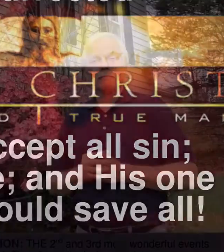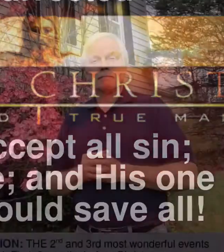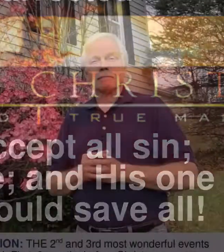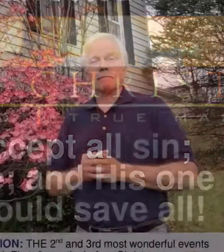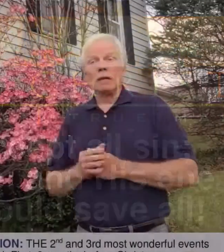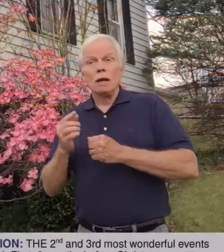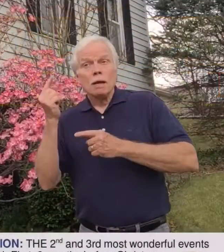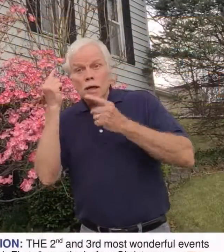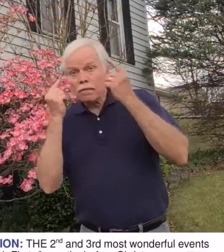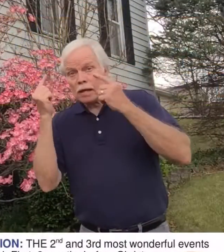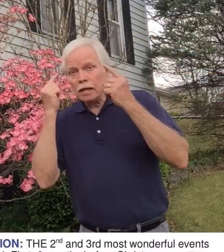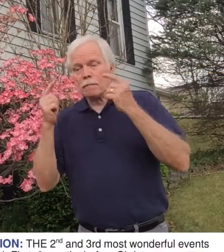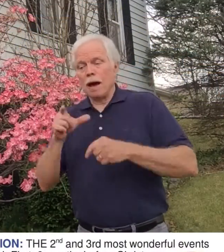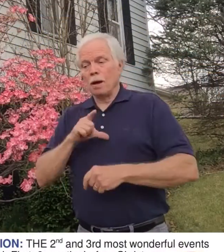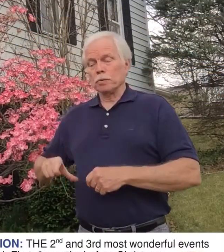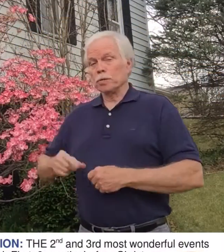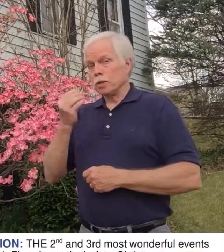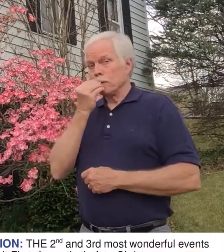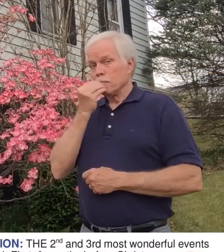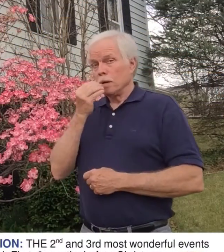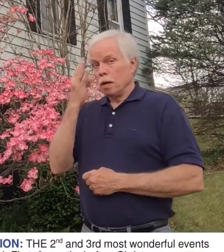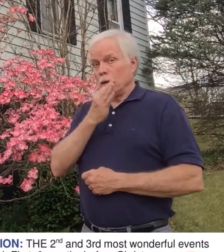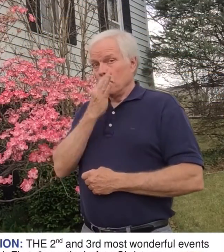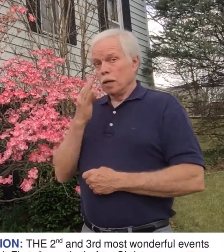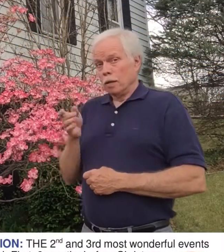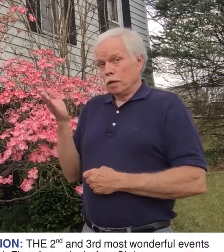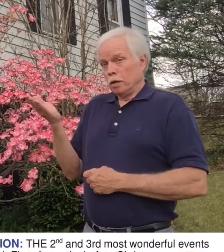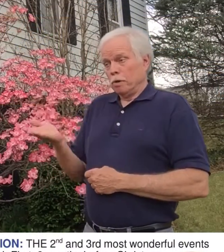Thinking About Communion